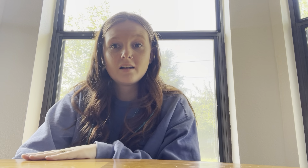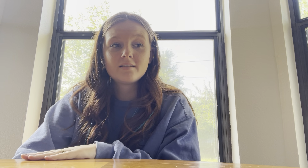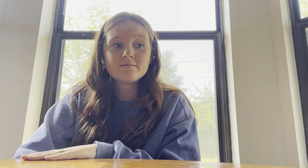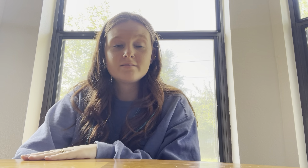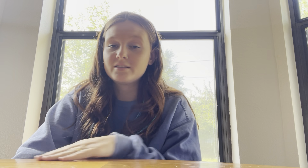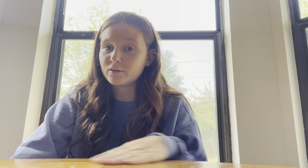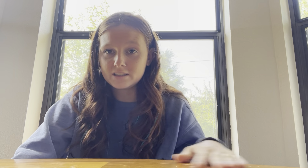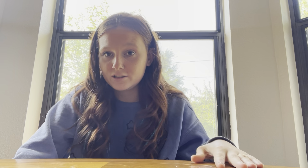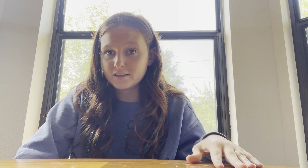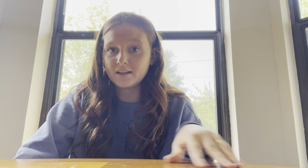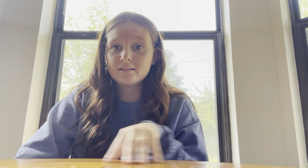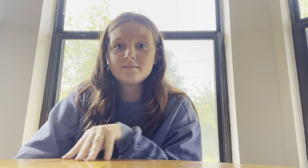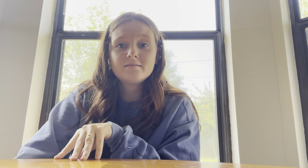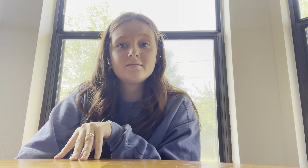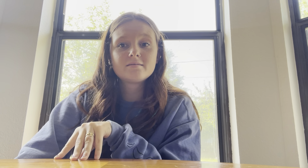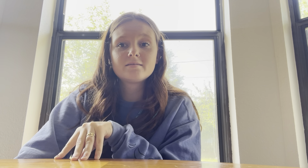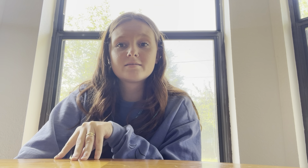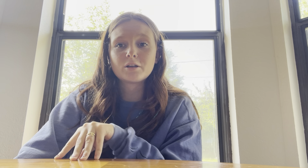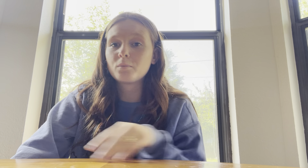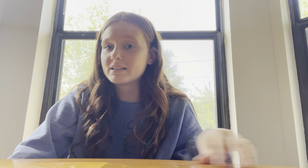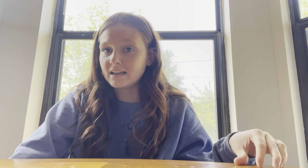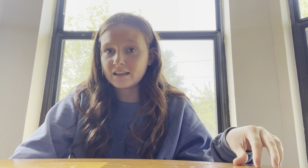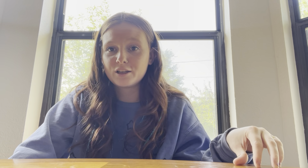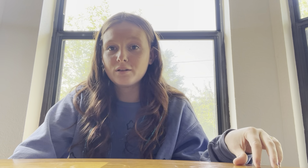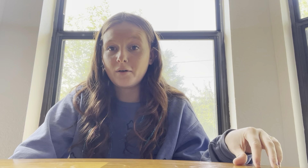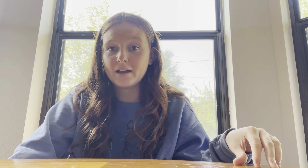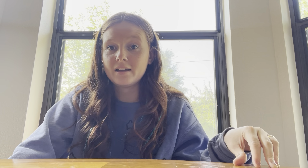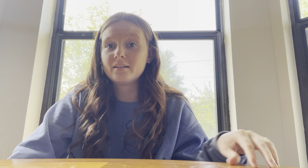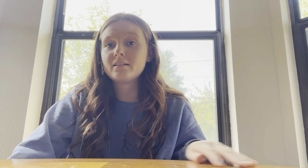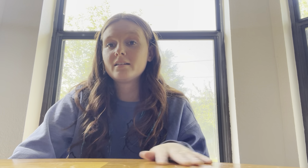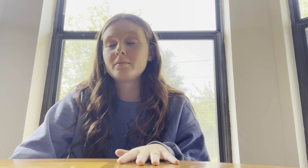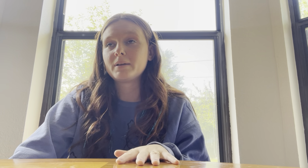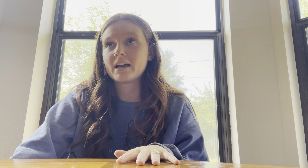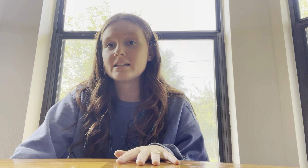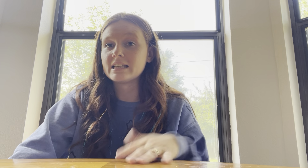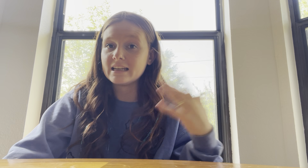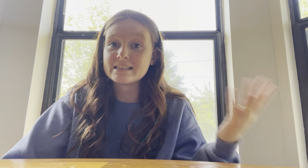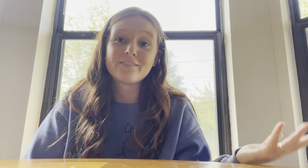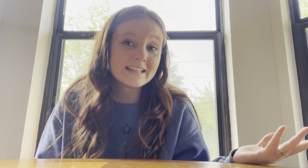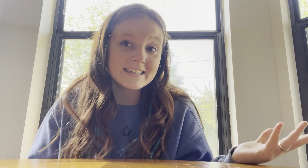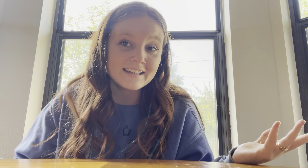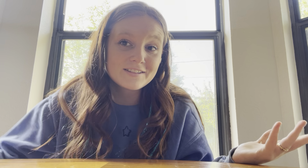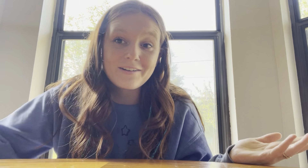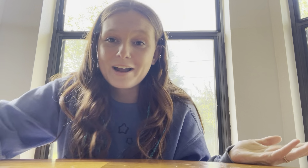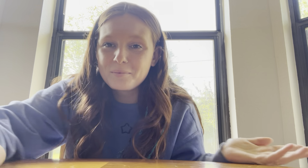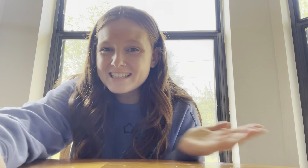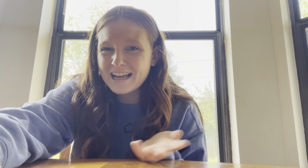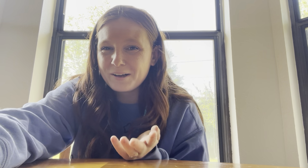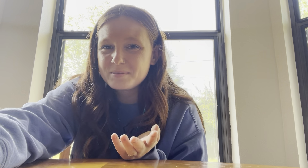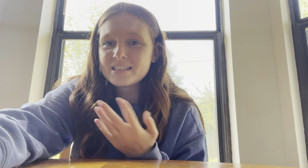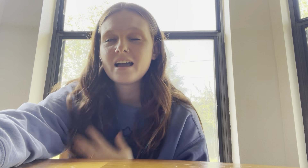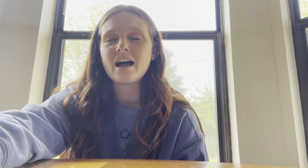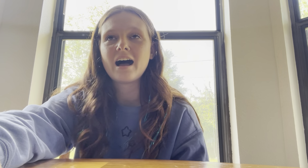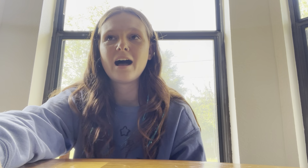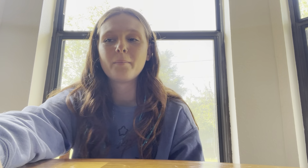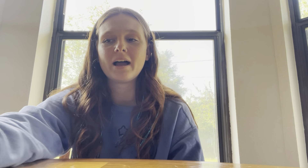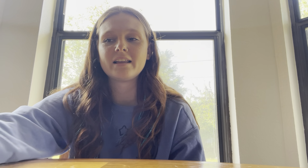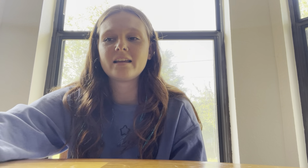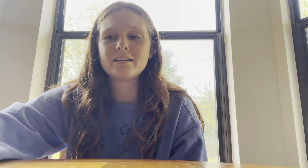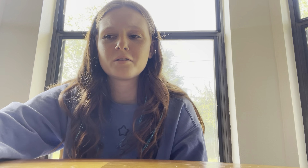don't teach it. Don't pretend like you know it, because it is offensive. So, I hope this helped. I know